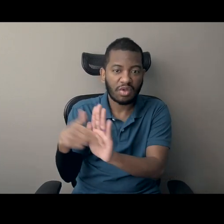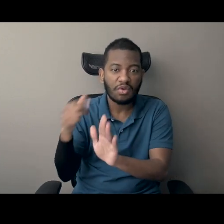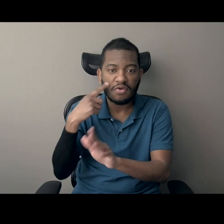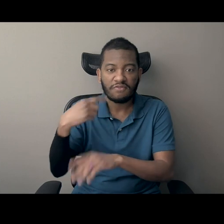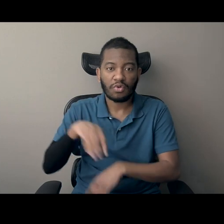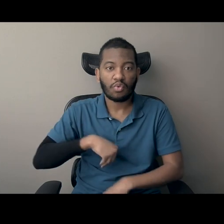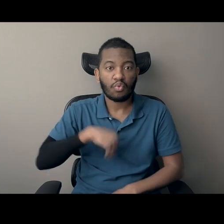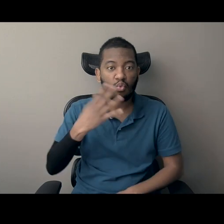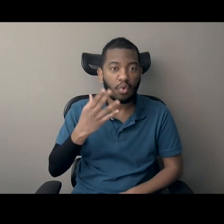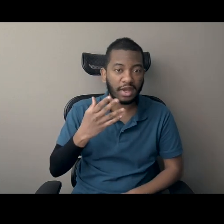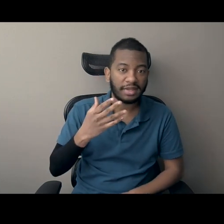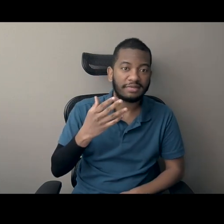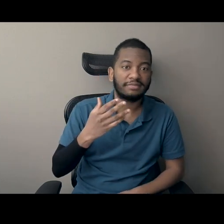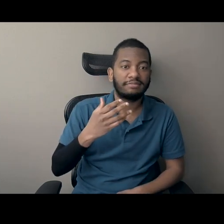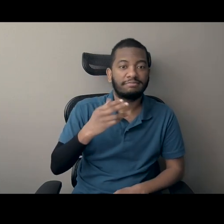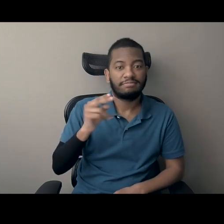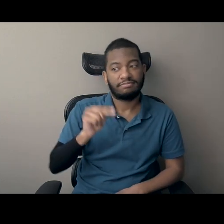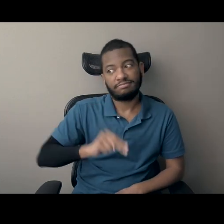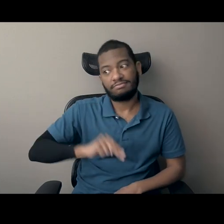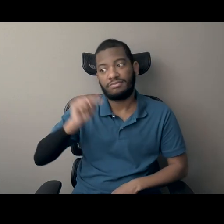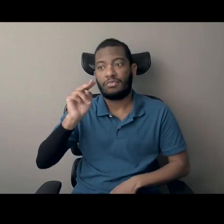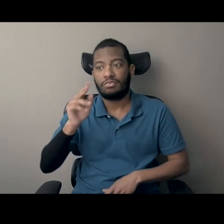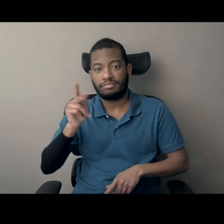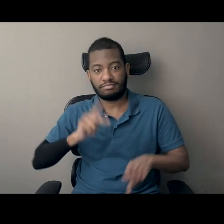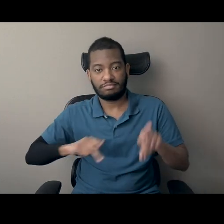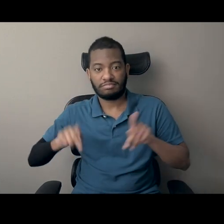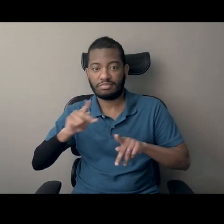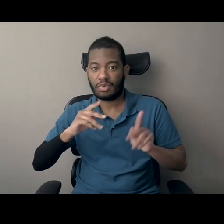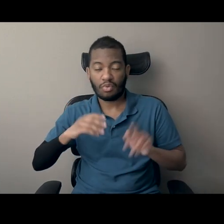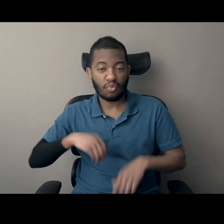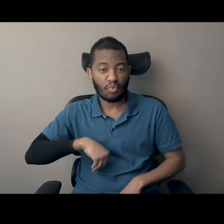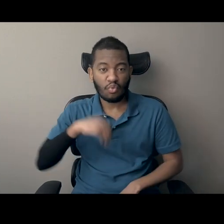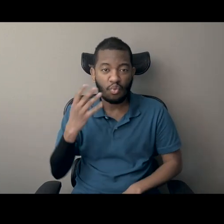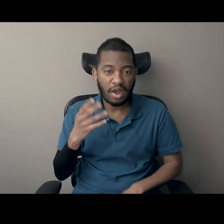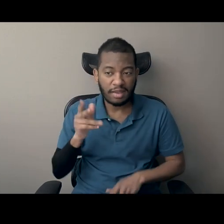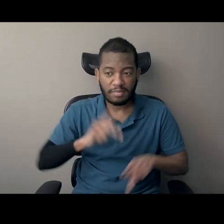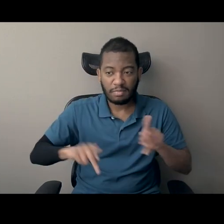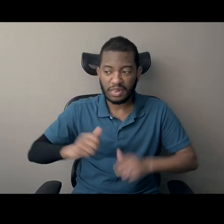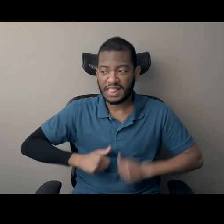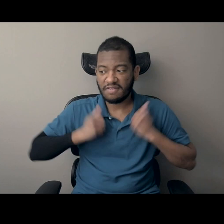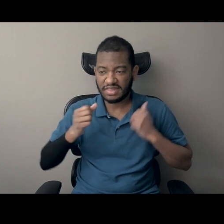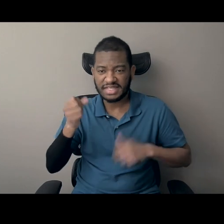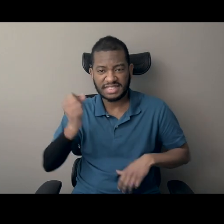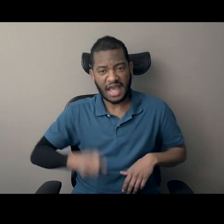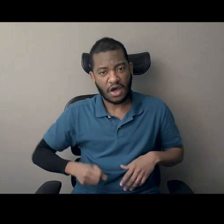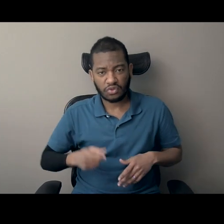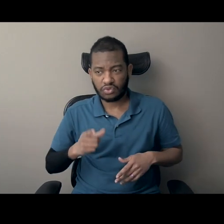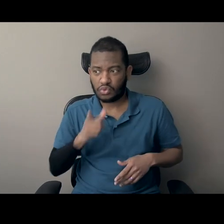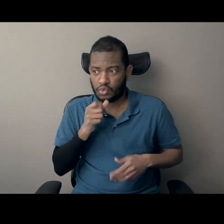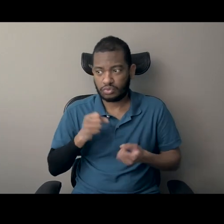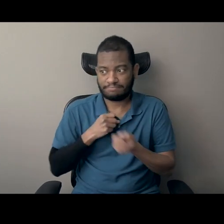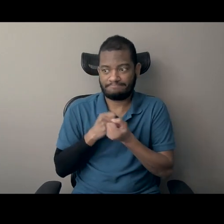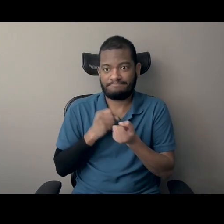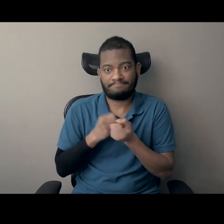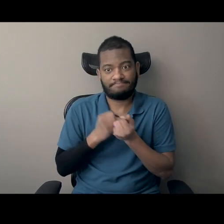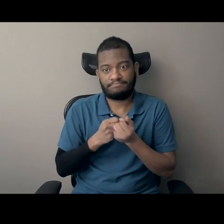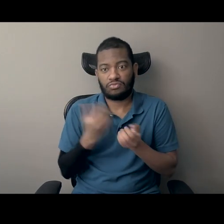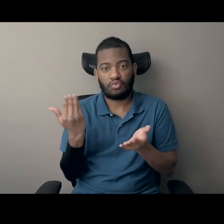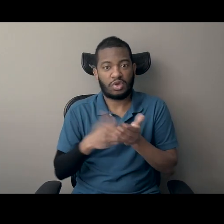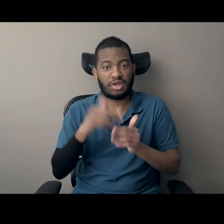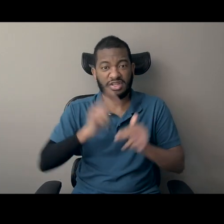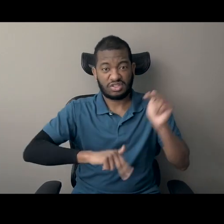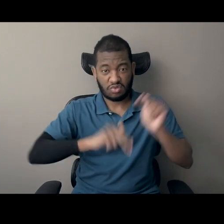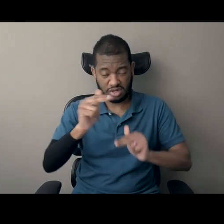supported Reconstruction. So, there's this narrative as, as we see here and, and every time I put up this word cloud in a